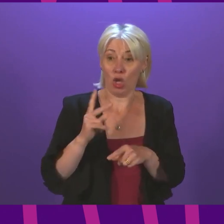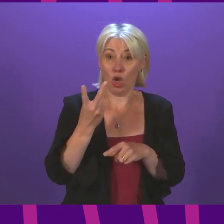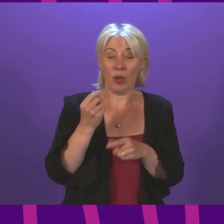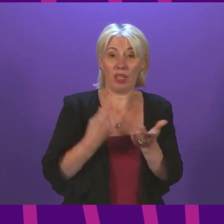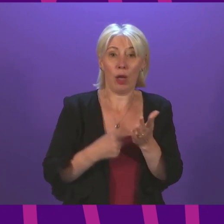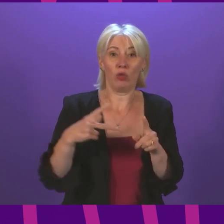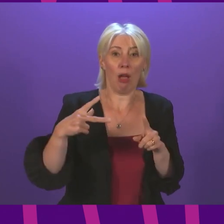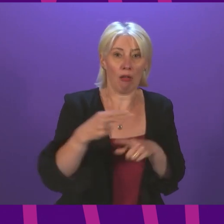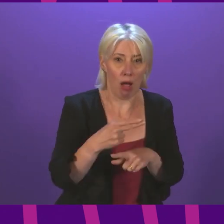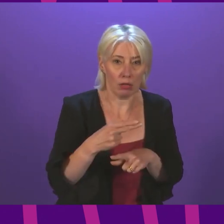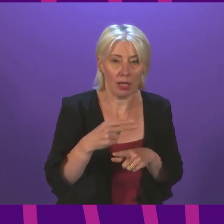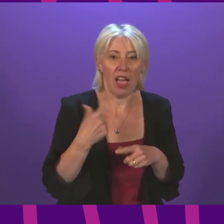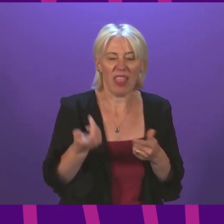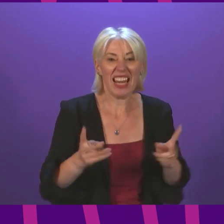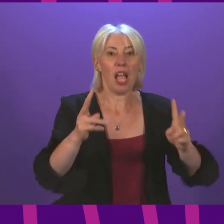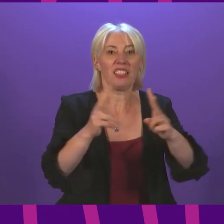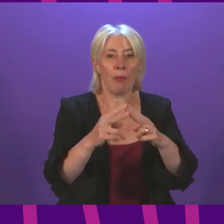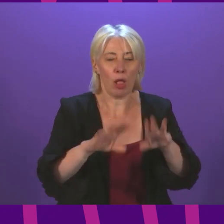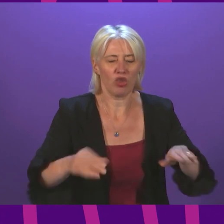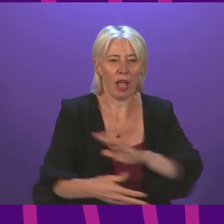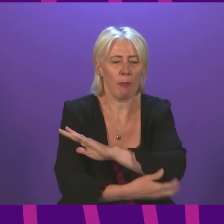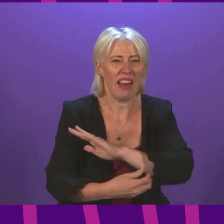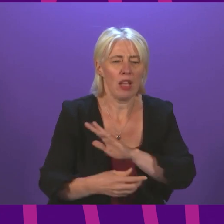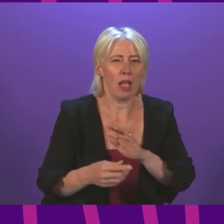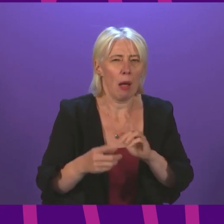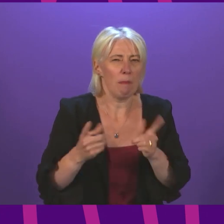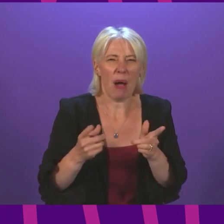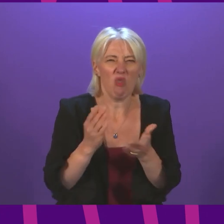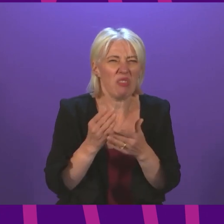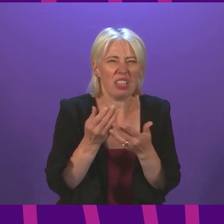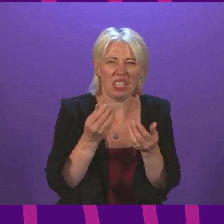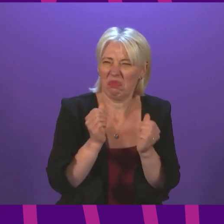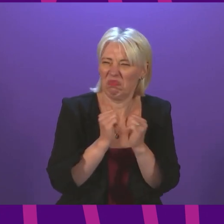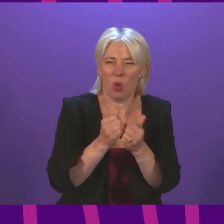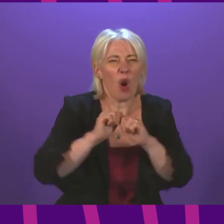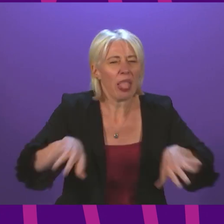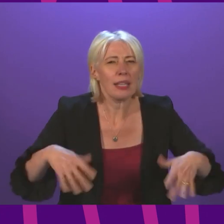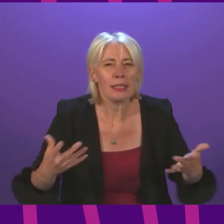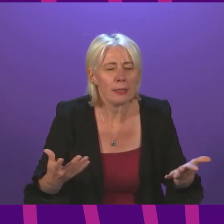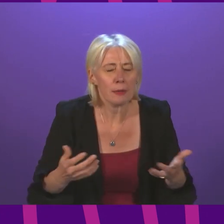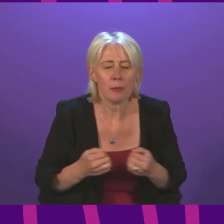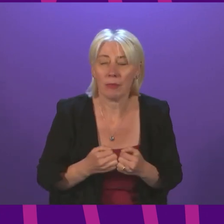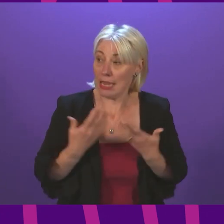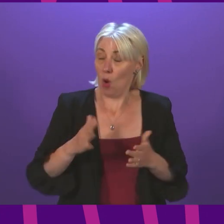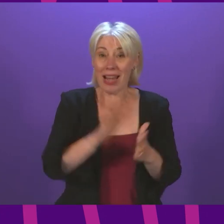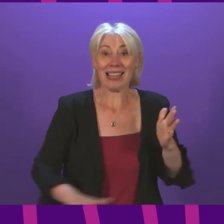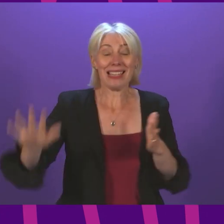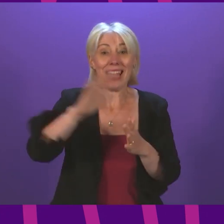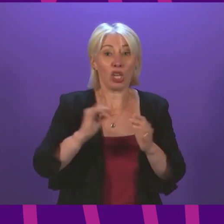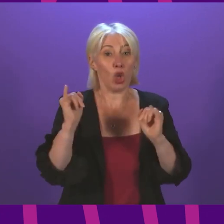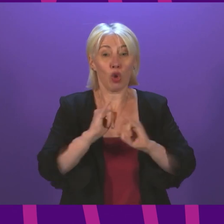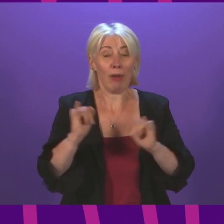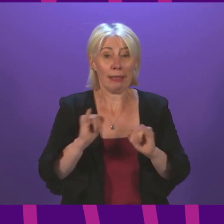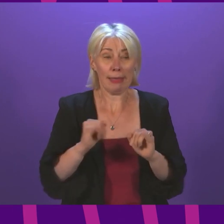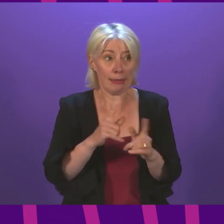it will have less of an effect. The introduction of this uplift was a recognition in a time of national crisis that people did not